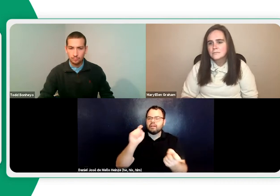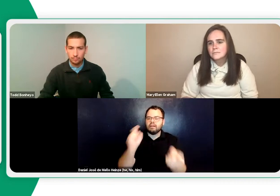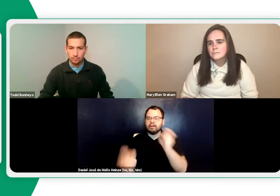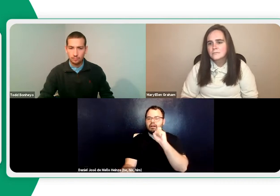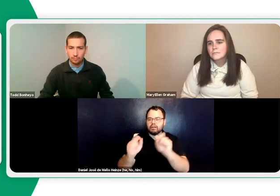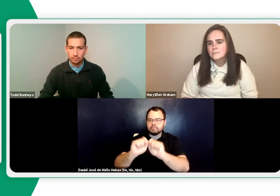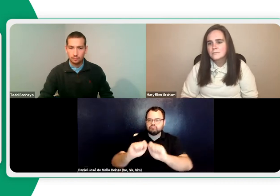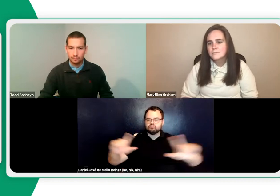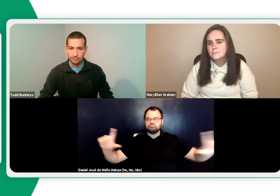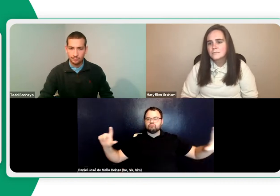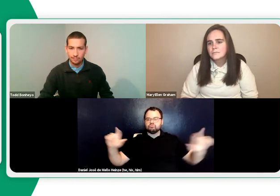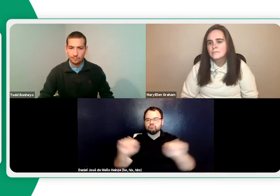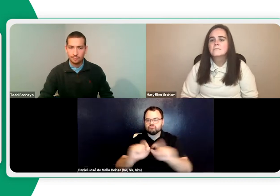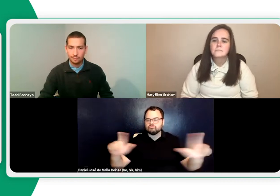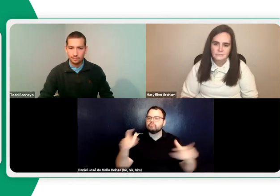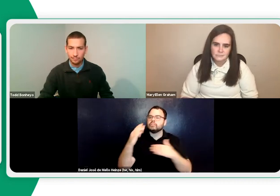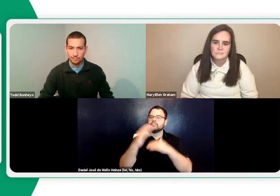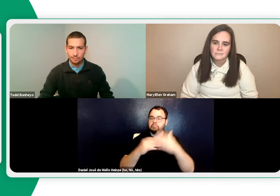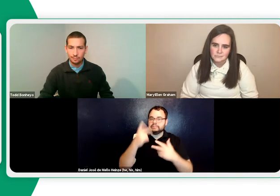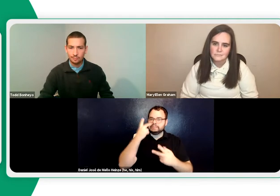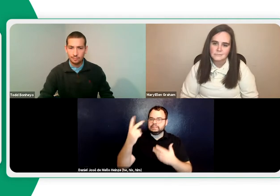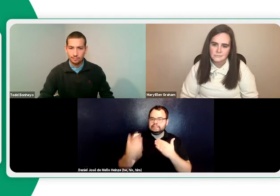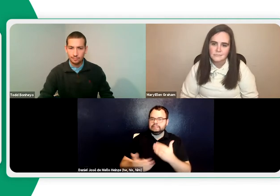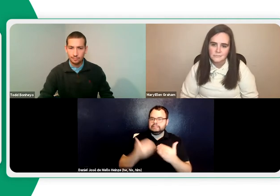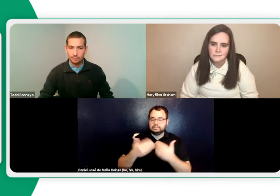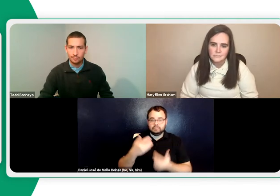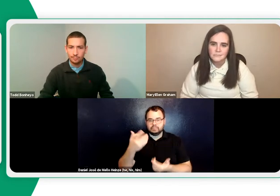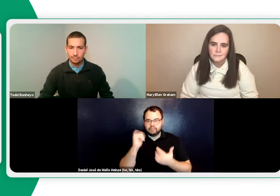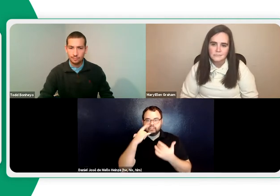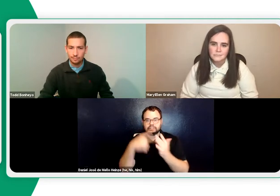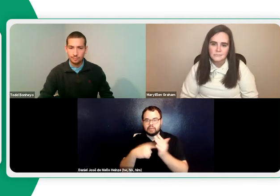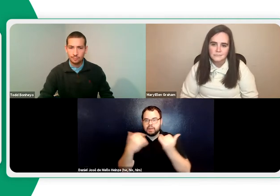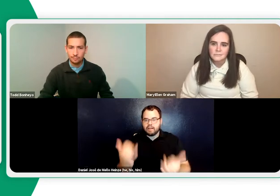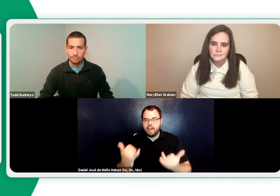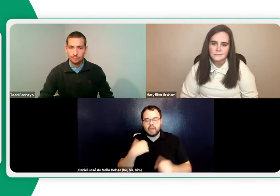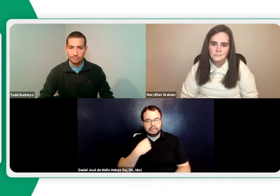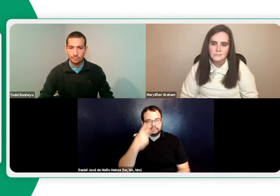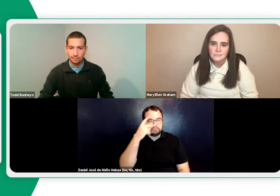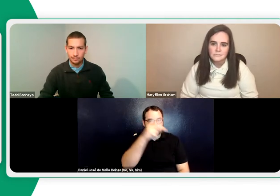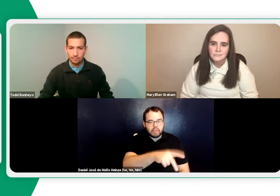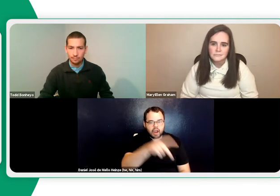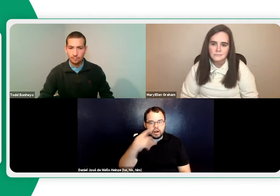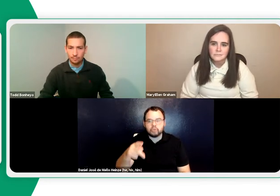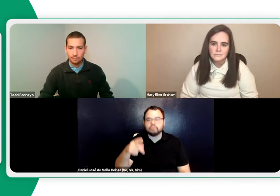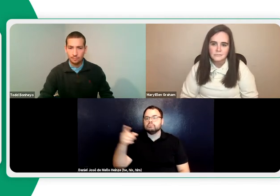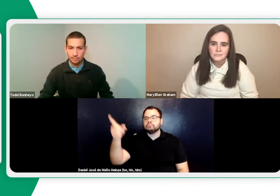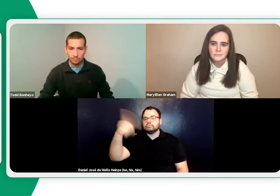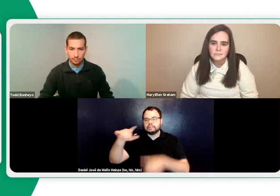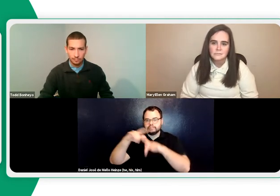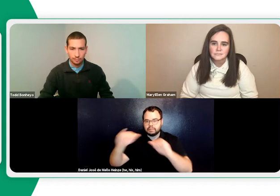Everyone's video is very small. Whereas with Zoom, you can adjust the size of each person's video as you prefer. Like right now, I